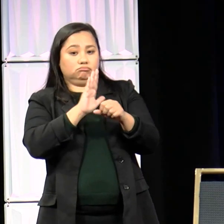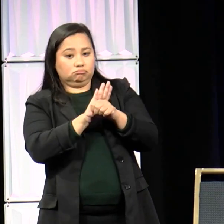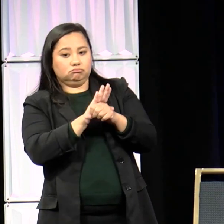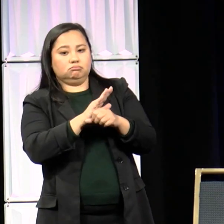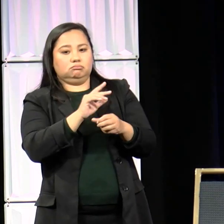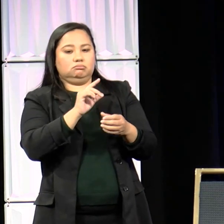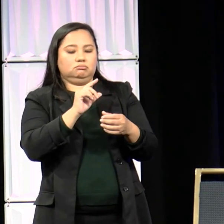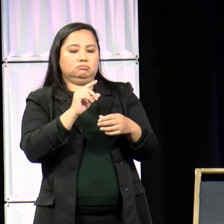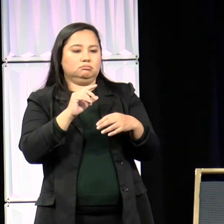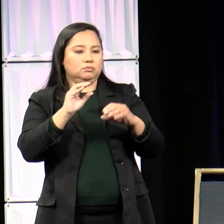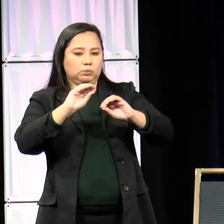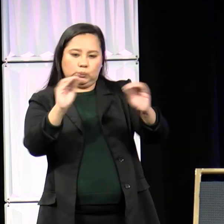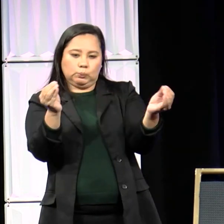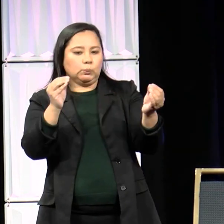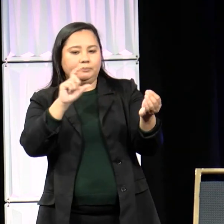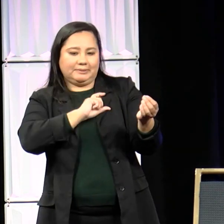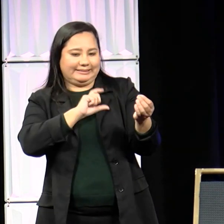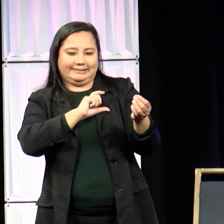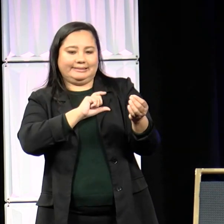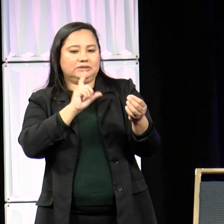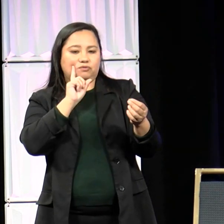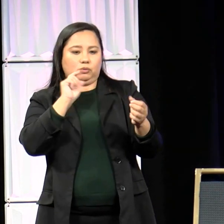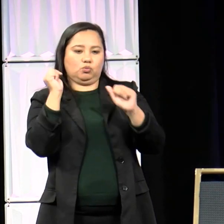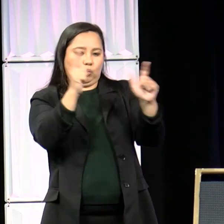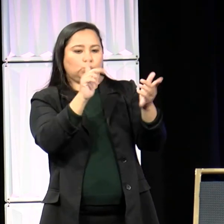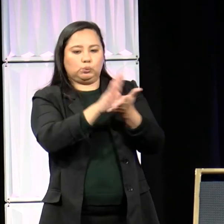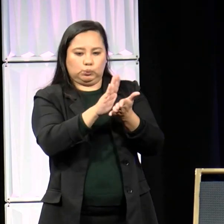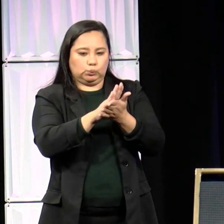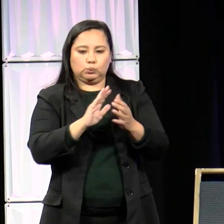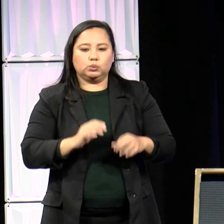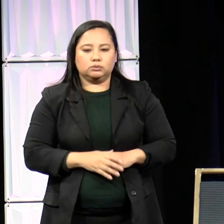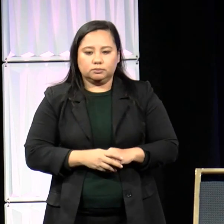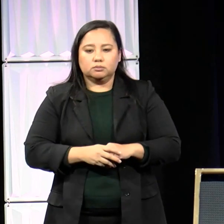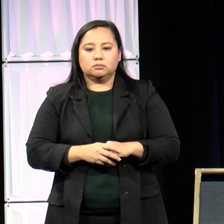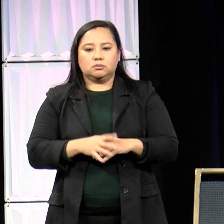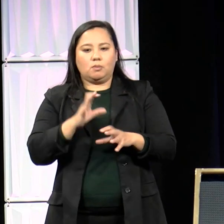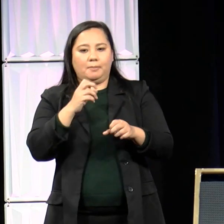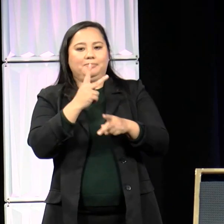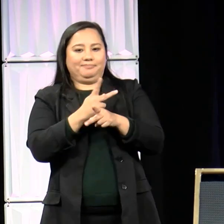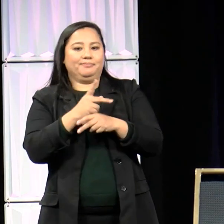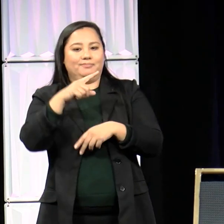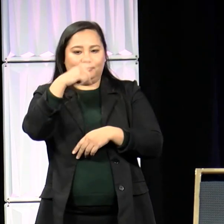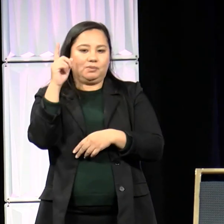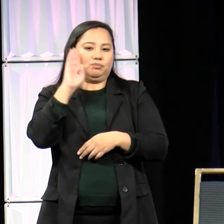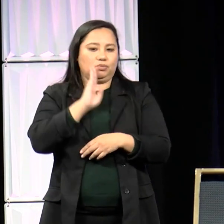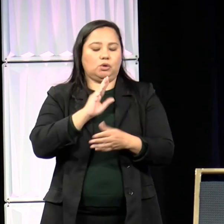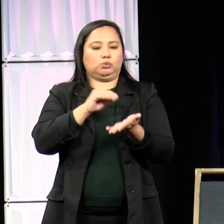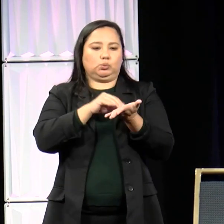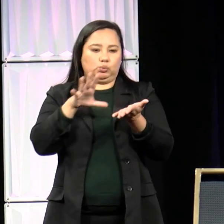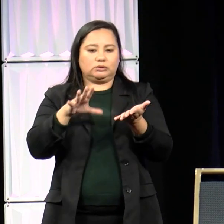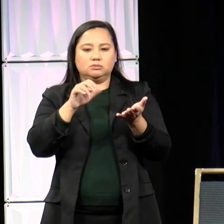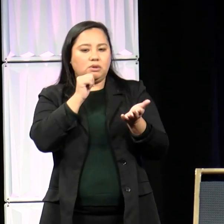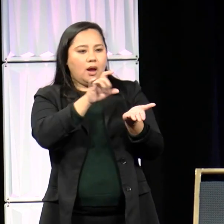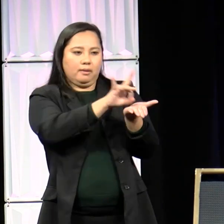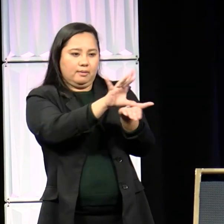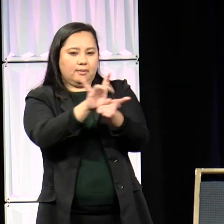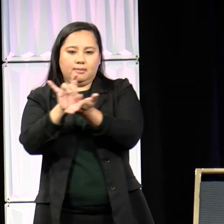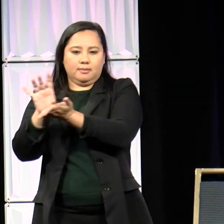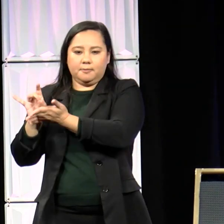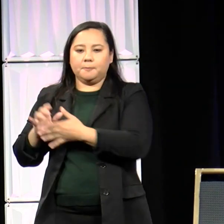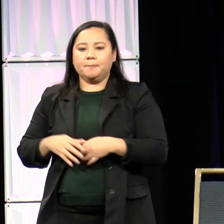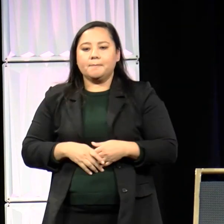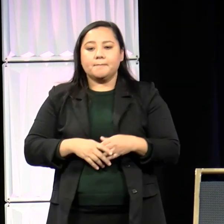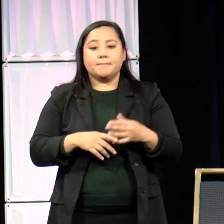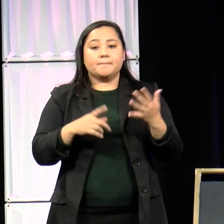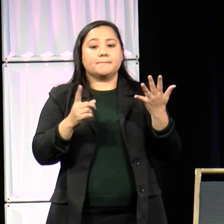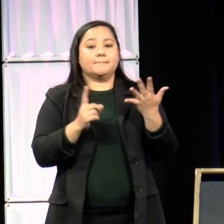put a stop to push out of black and brown students. Number five, we reject the parents' bill of rights, and we demand that we pass a children's